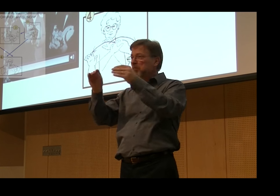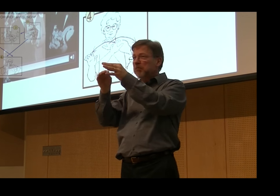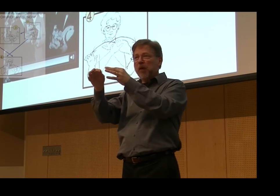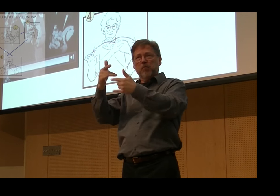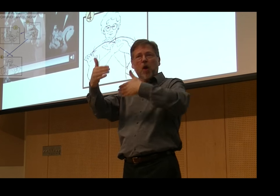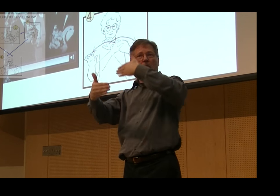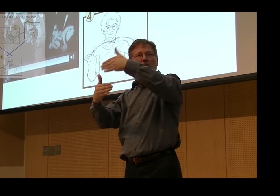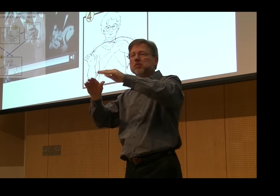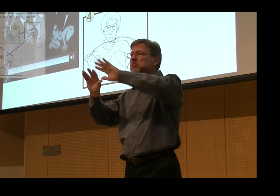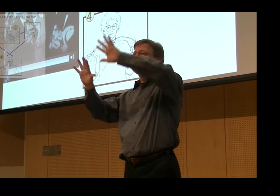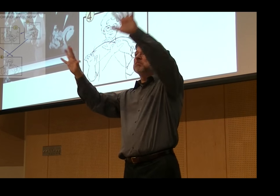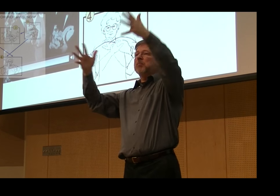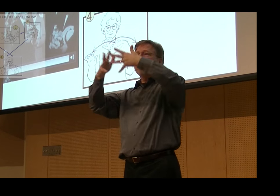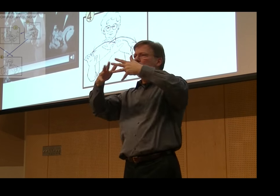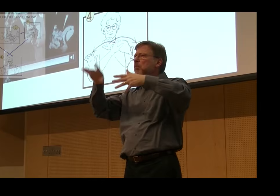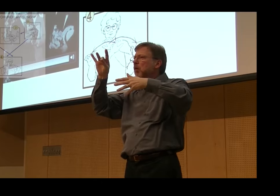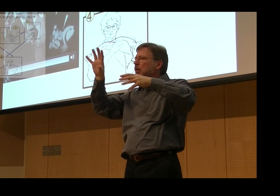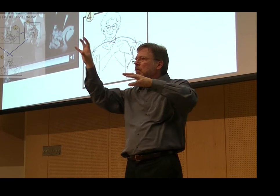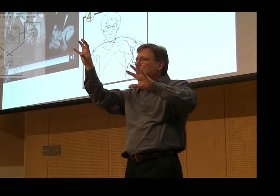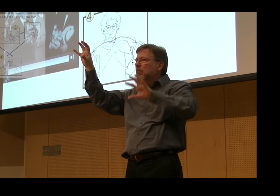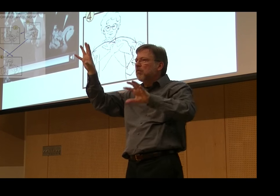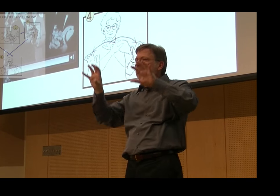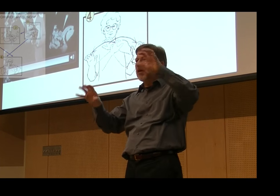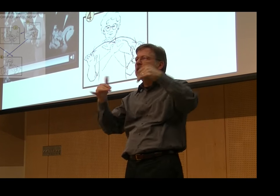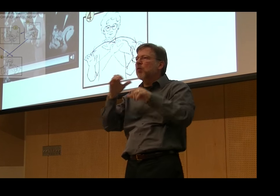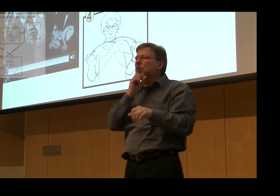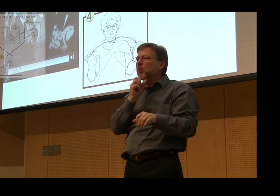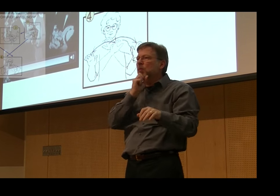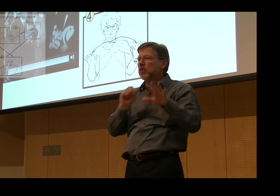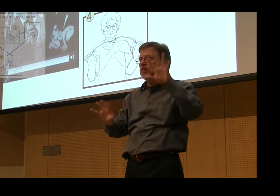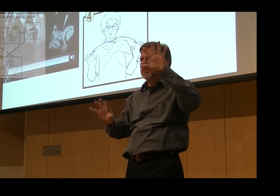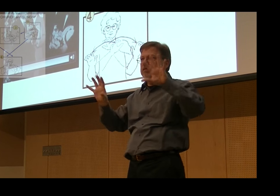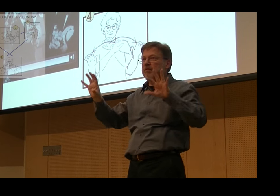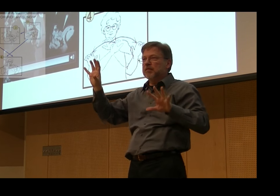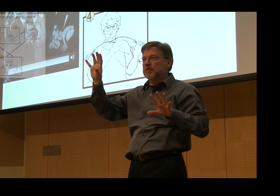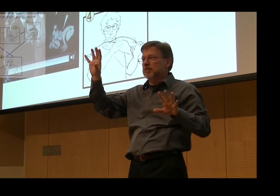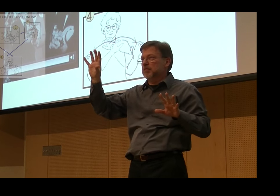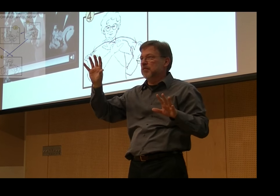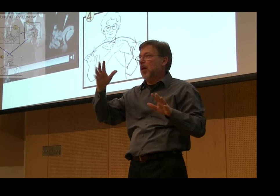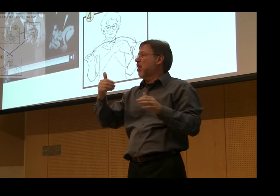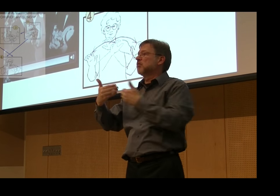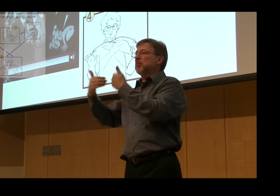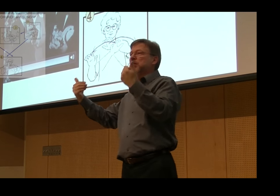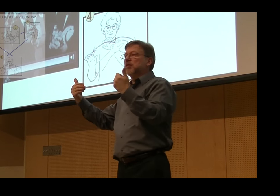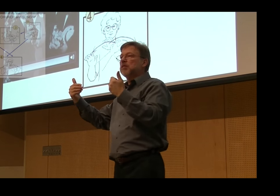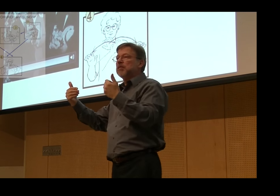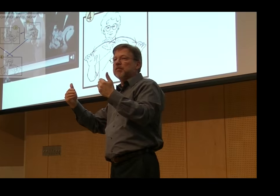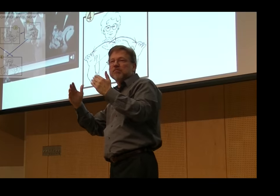allowing those signs then to develop on their own